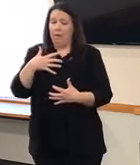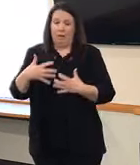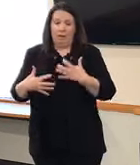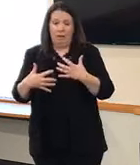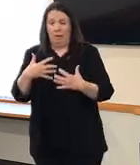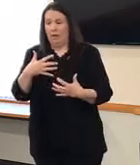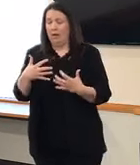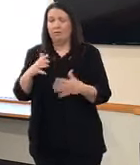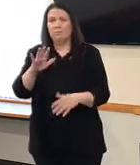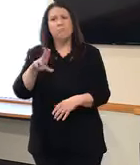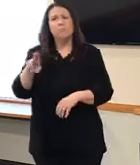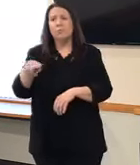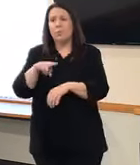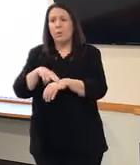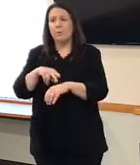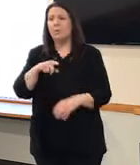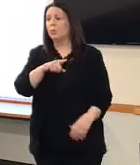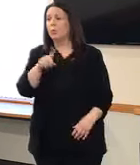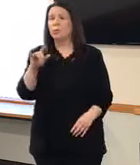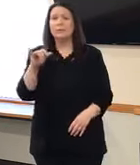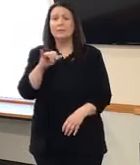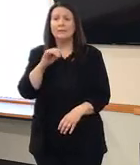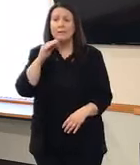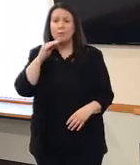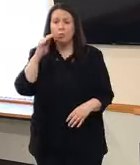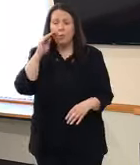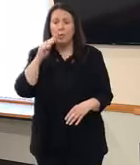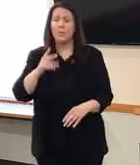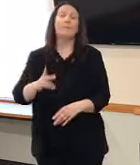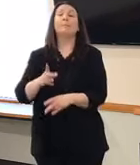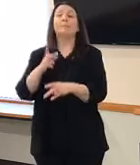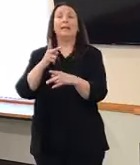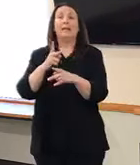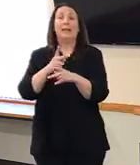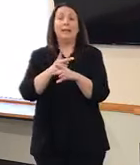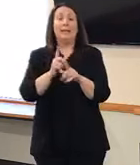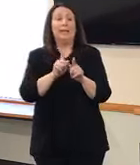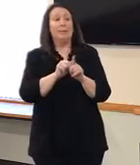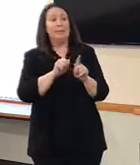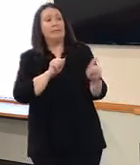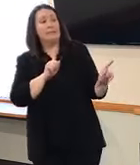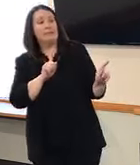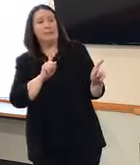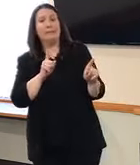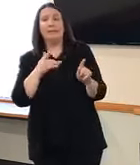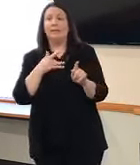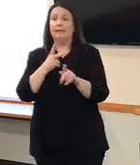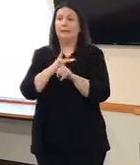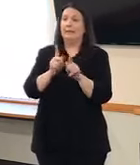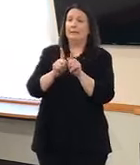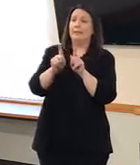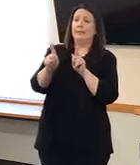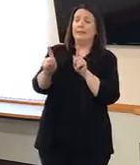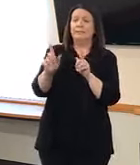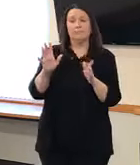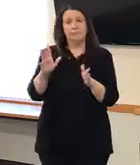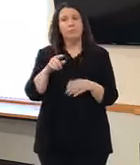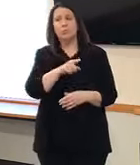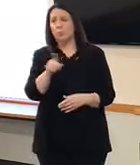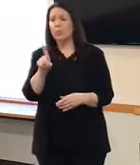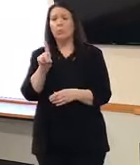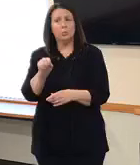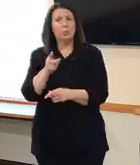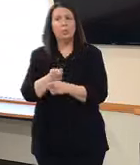know that your efforts to stay home, to maintain a social distance from one another, those are all the right courses of